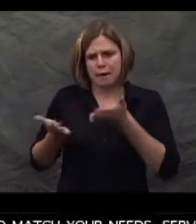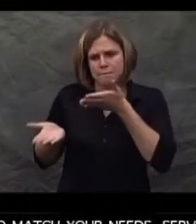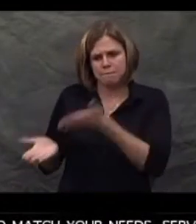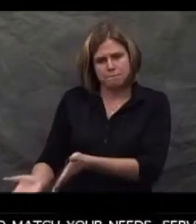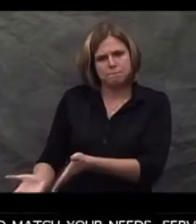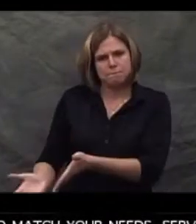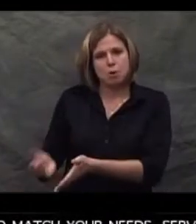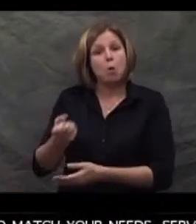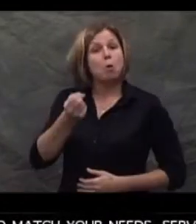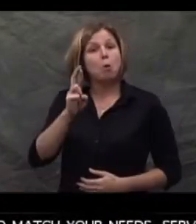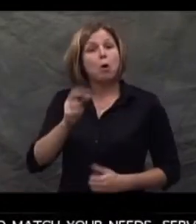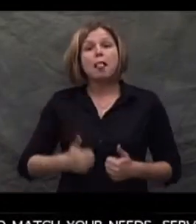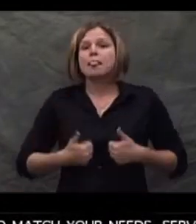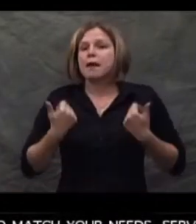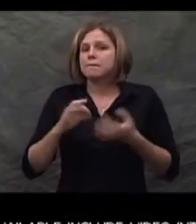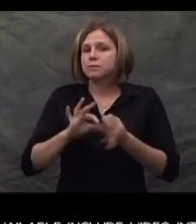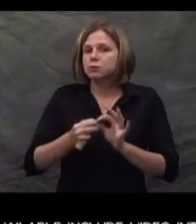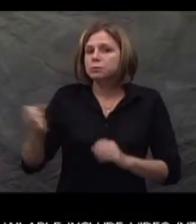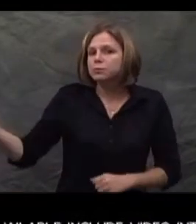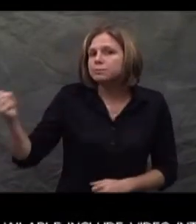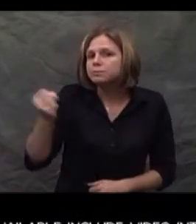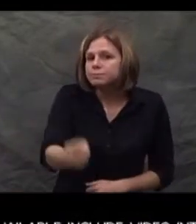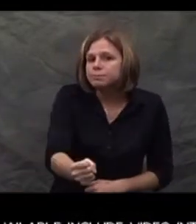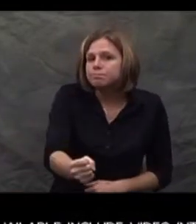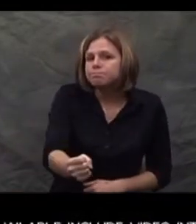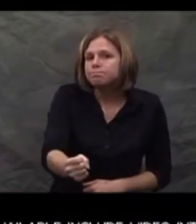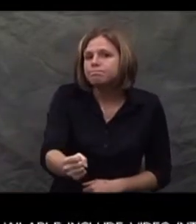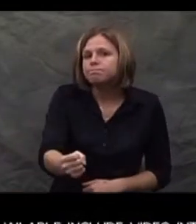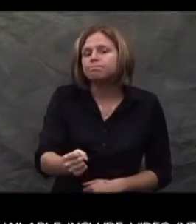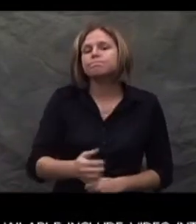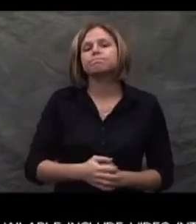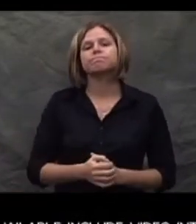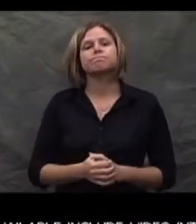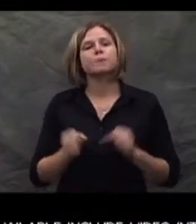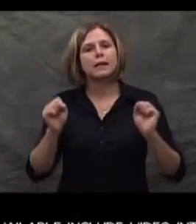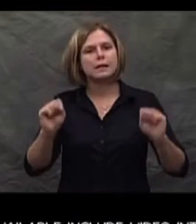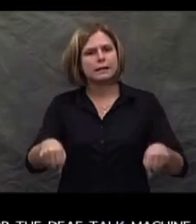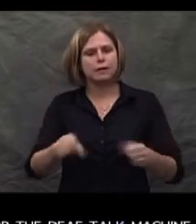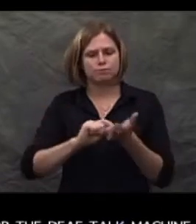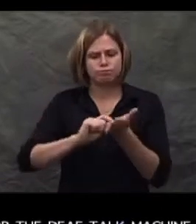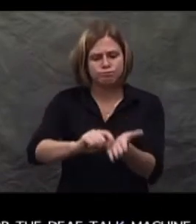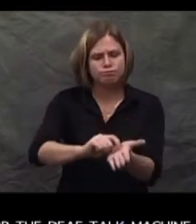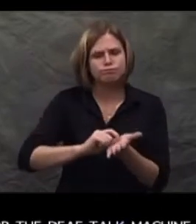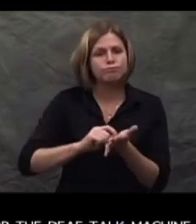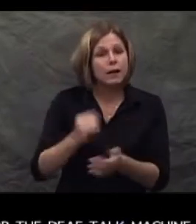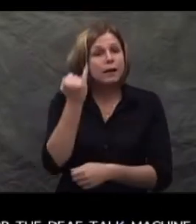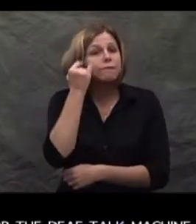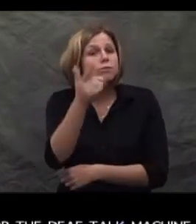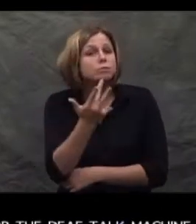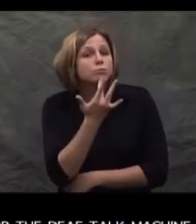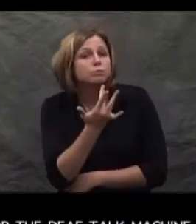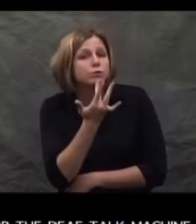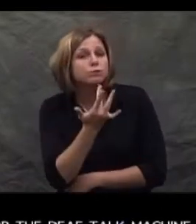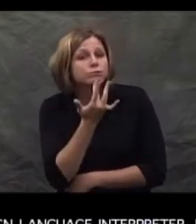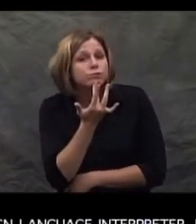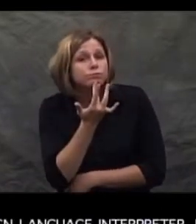include the Video Interpreting Service or the Deaf Talk Machine, a live sign or foreign language interpreter,